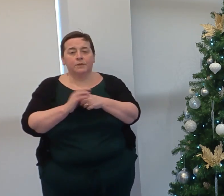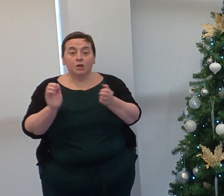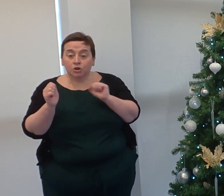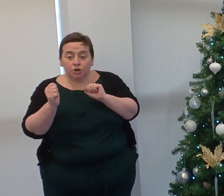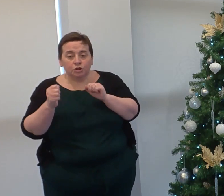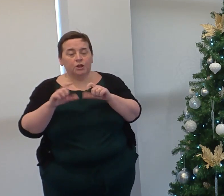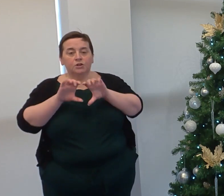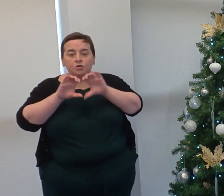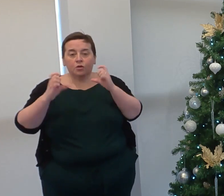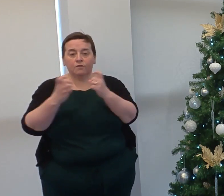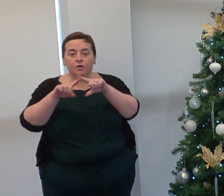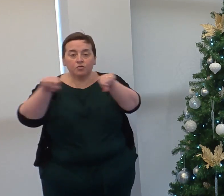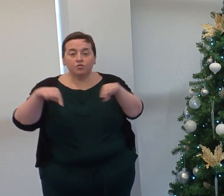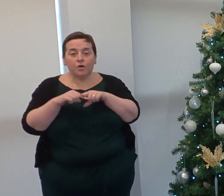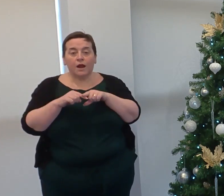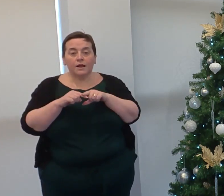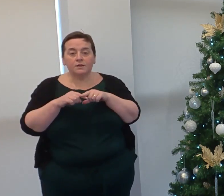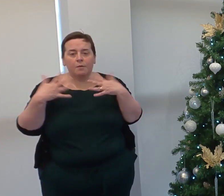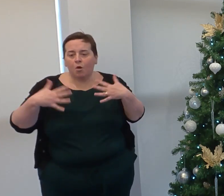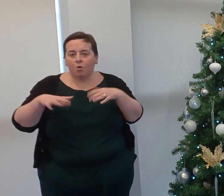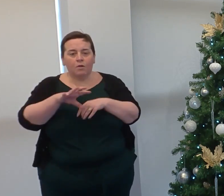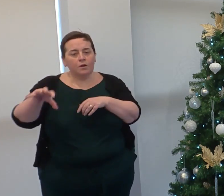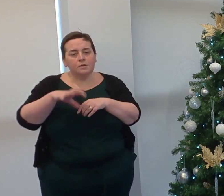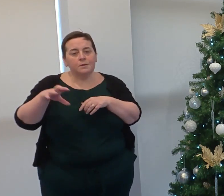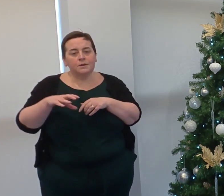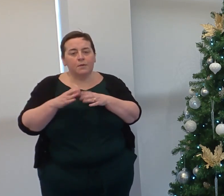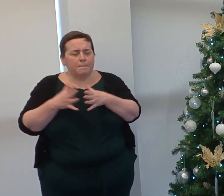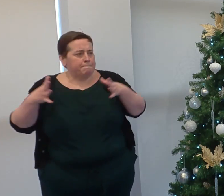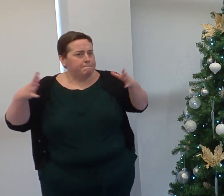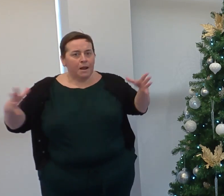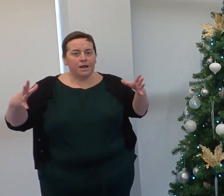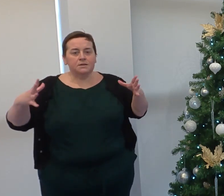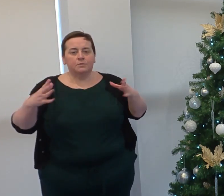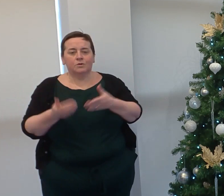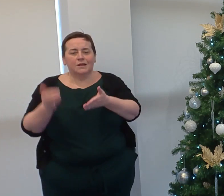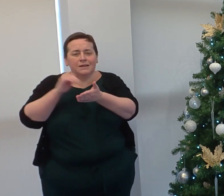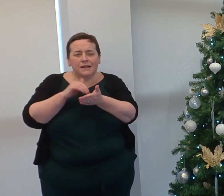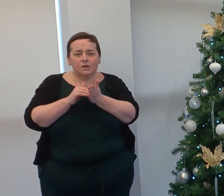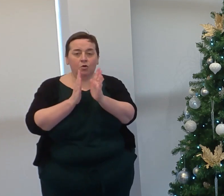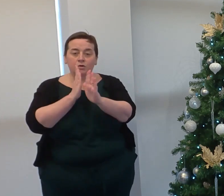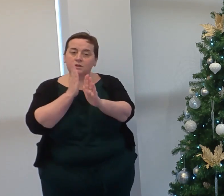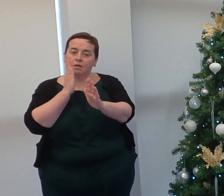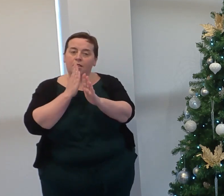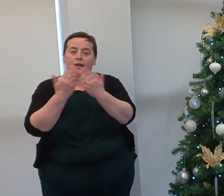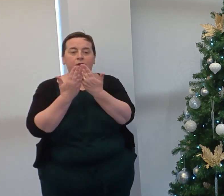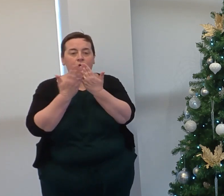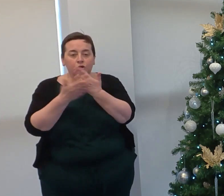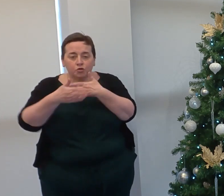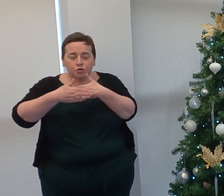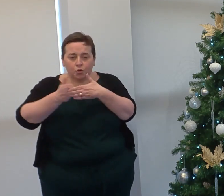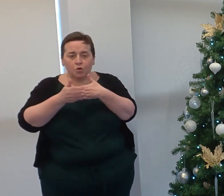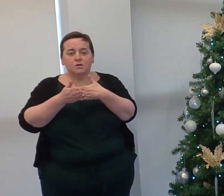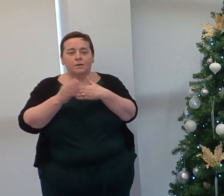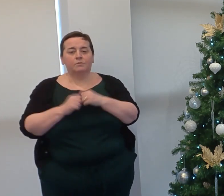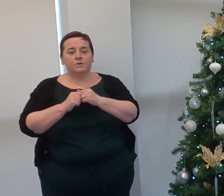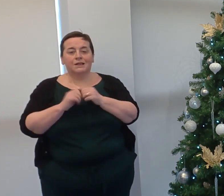reconfiguration of classrooms to allow spaces to be maximised with install of sliding partitions and the